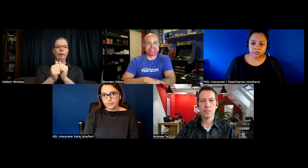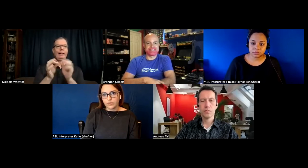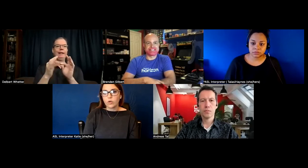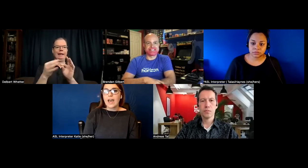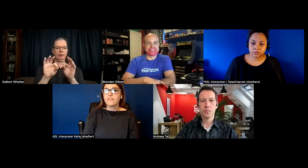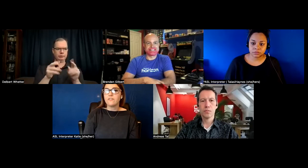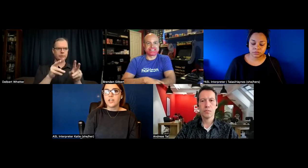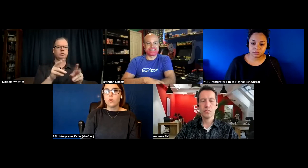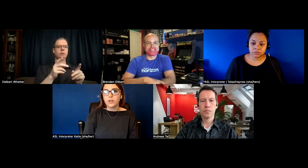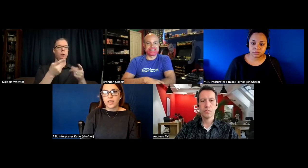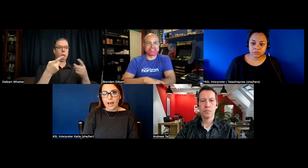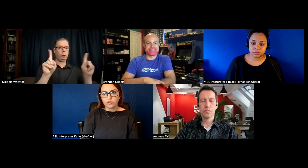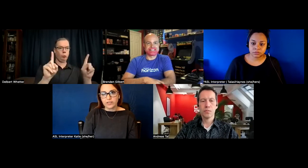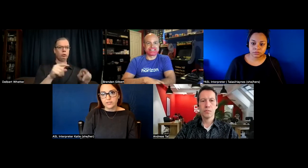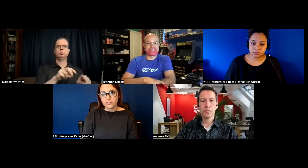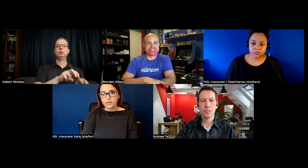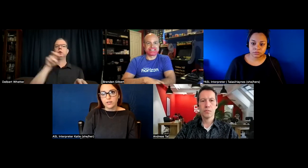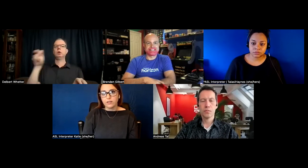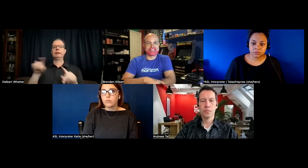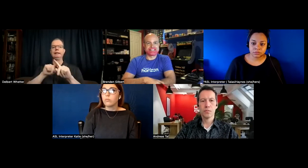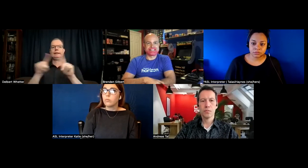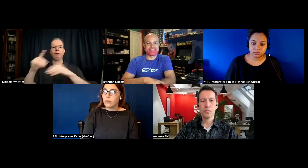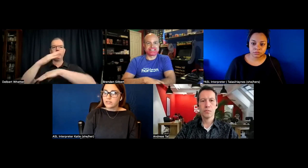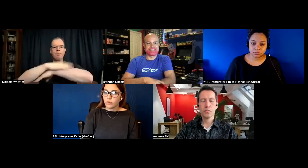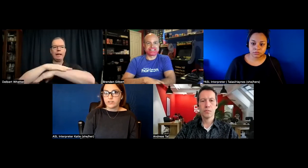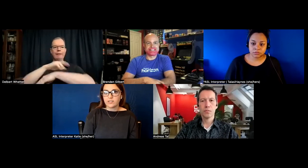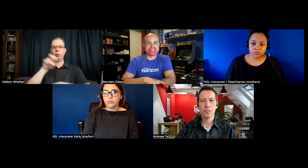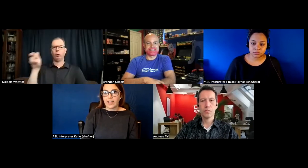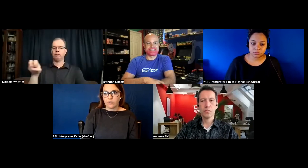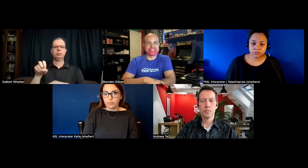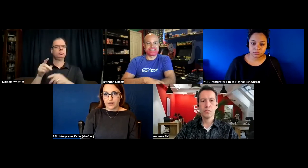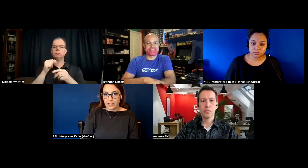so having a video with captions makes it more accessible to everybody